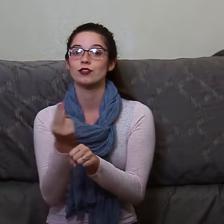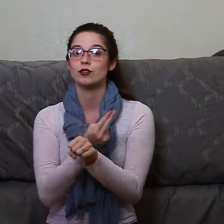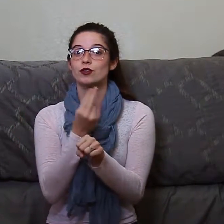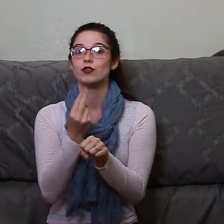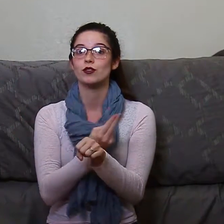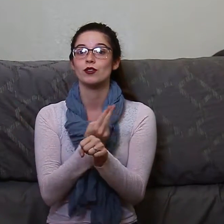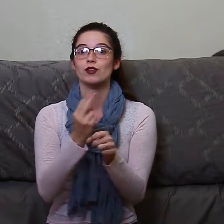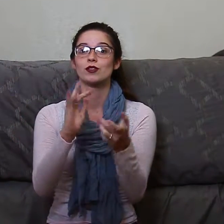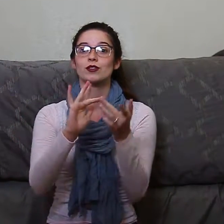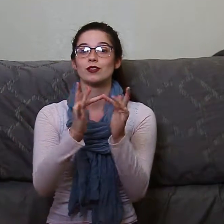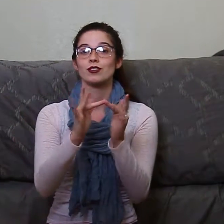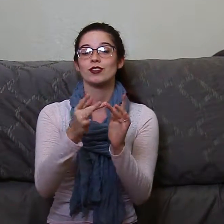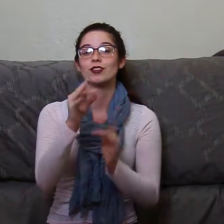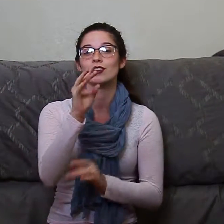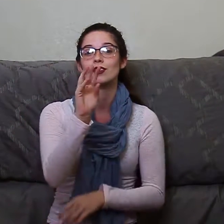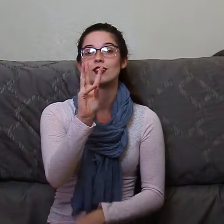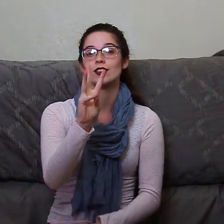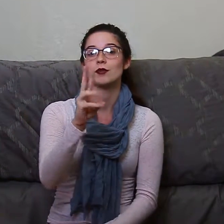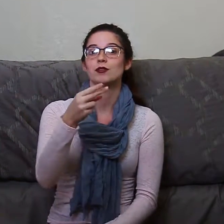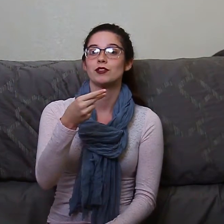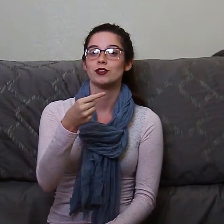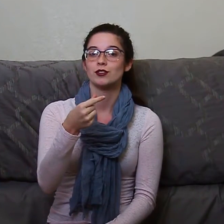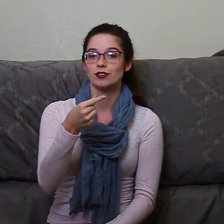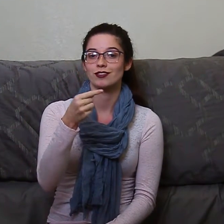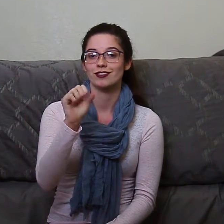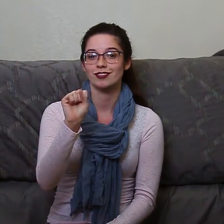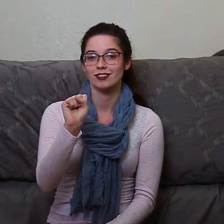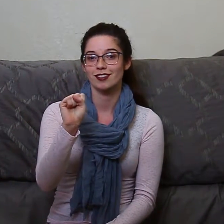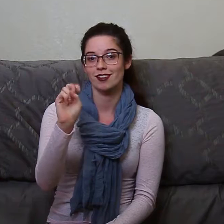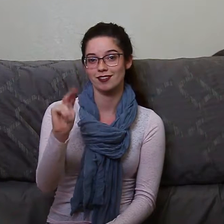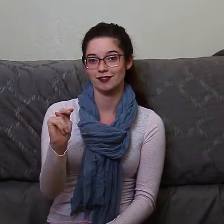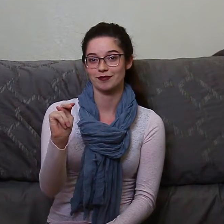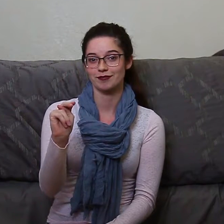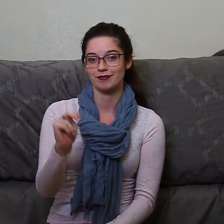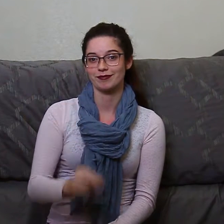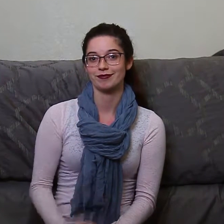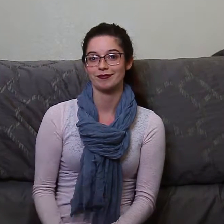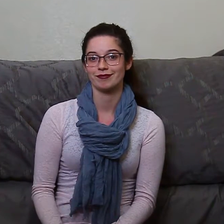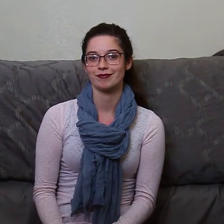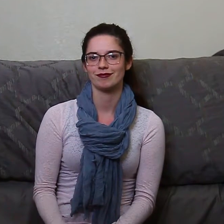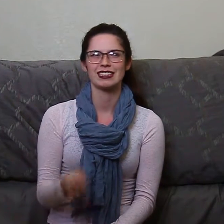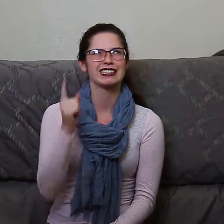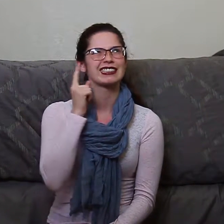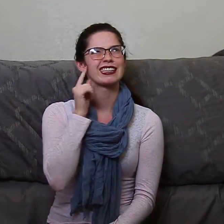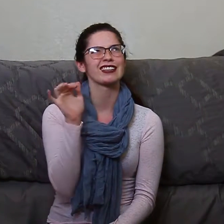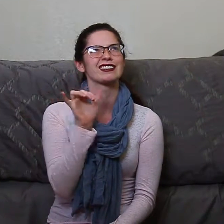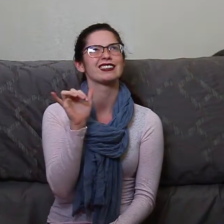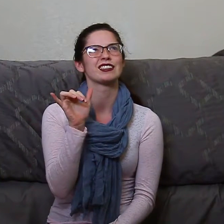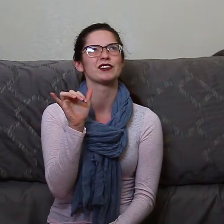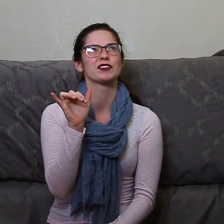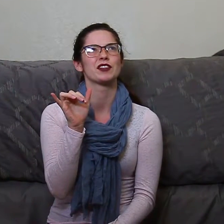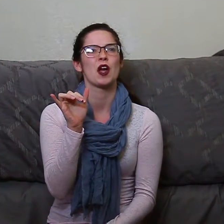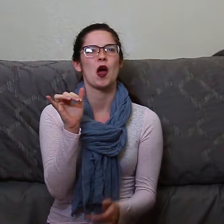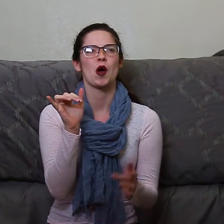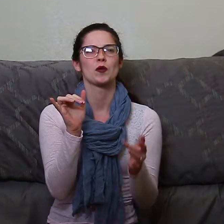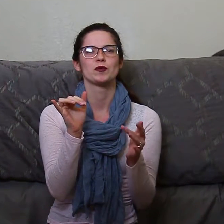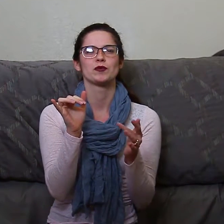WGSN. WGSN. Which sounds more like the name of a radio station. From WGSN, 90